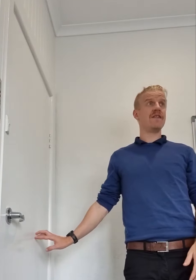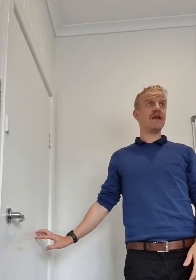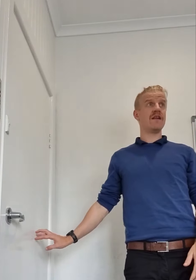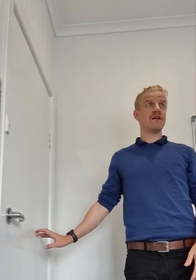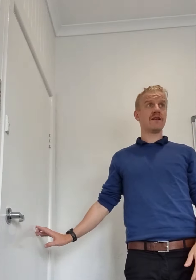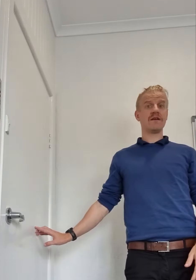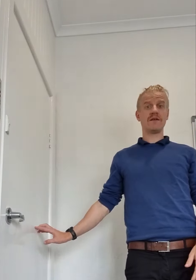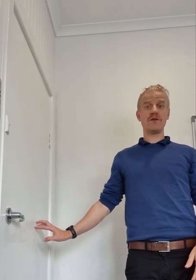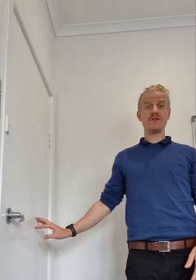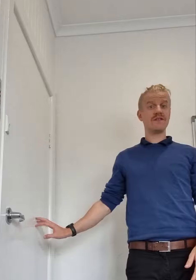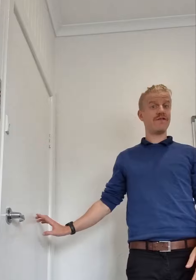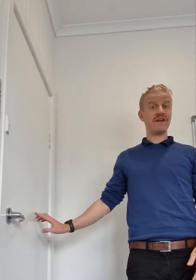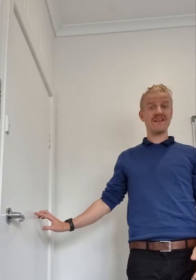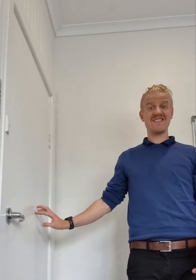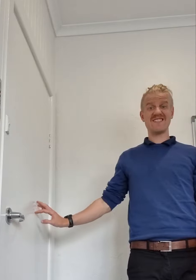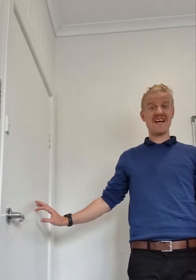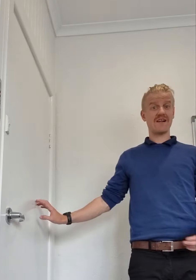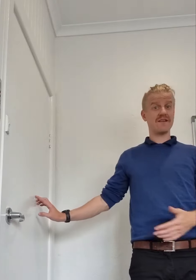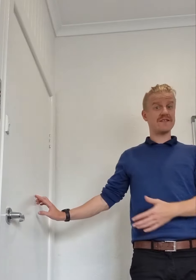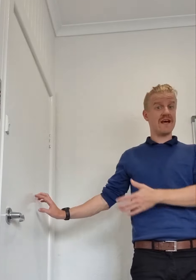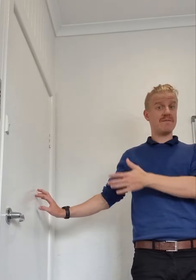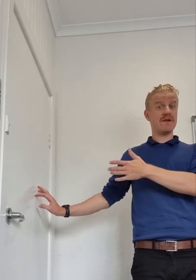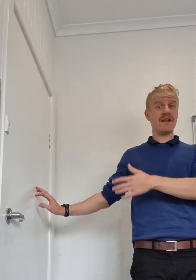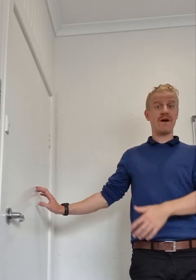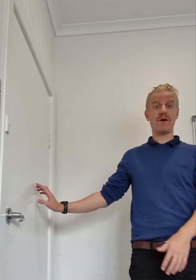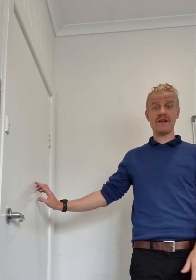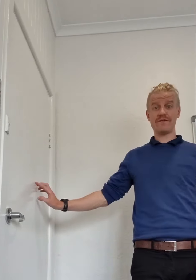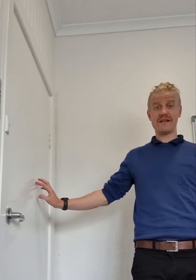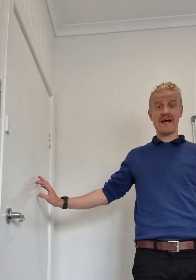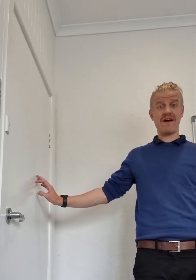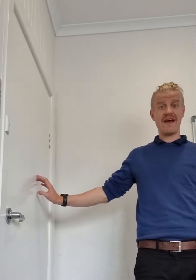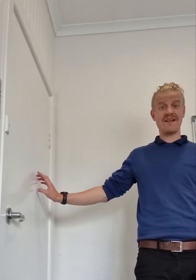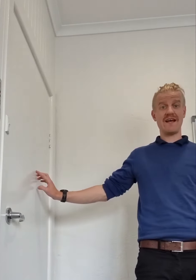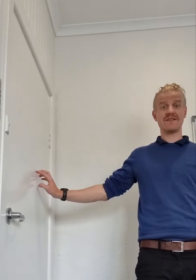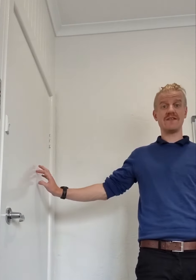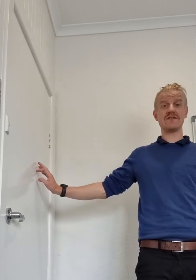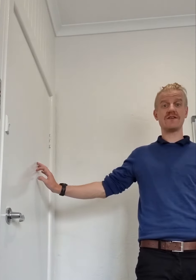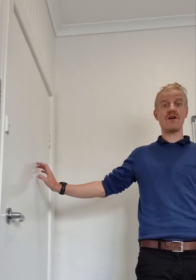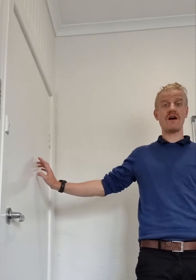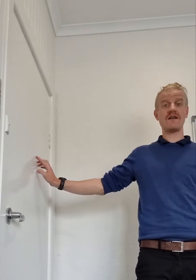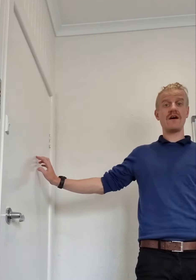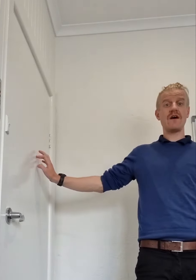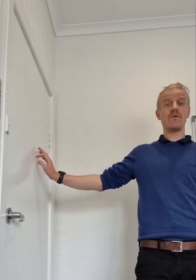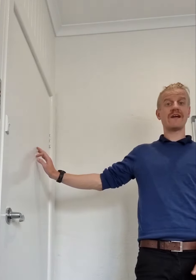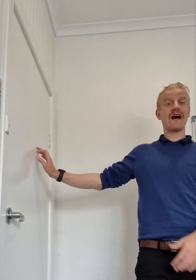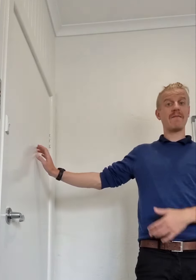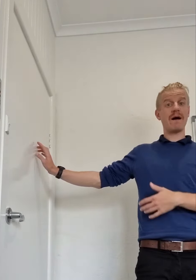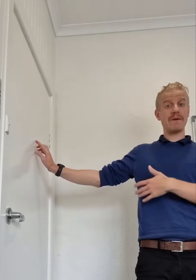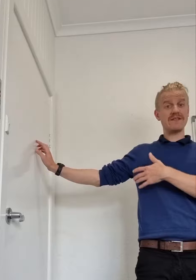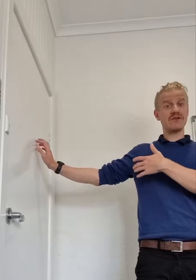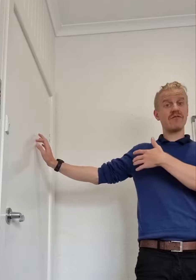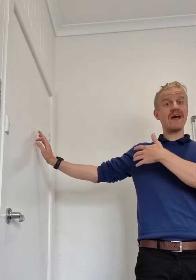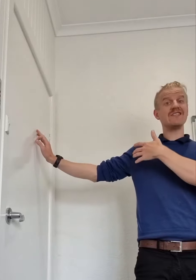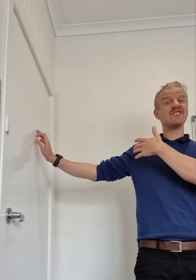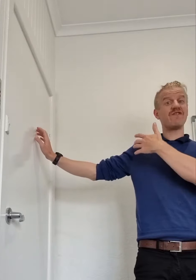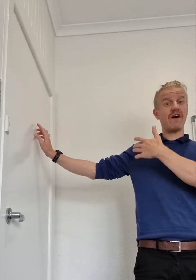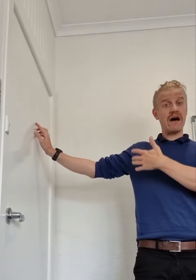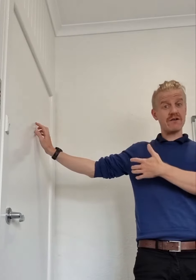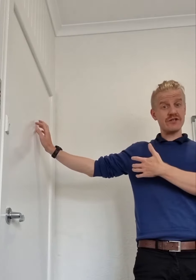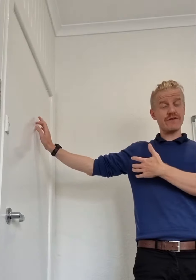then using the fingers exactly the same but now we're lifting our hand out to the side. We come up into range as far as you